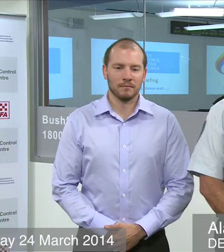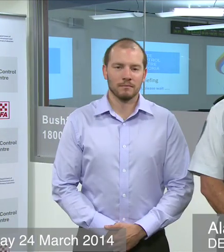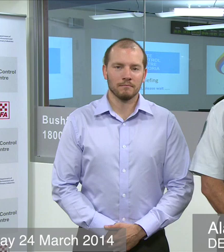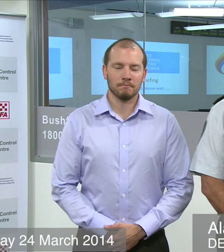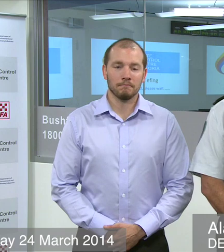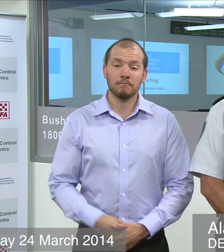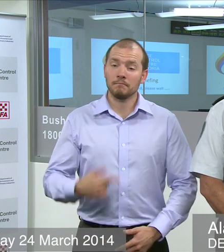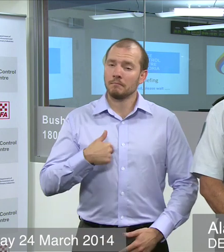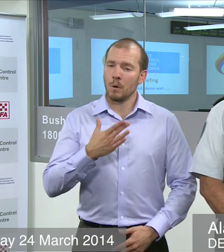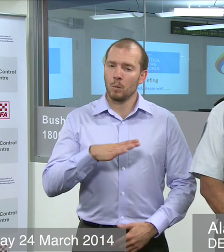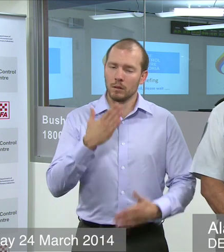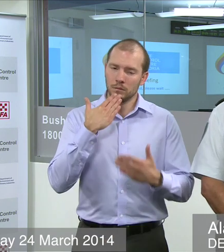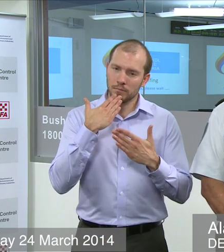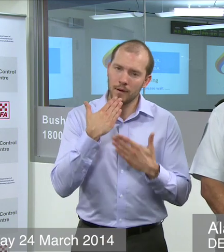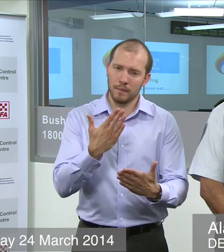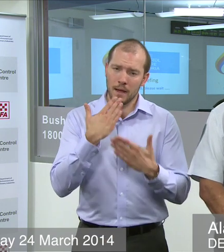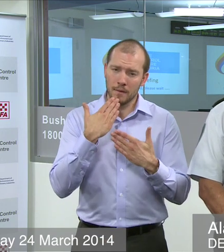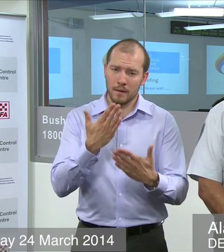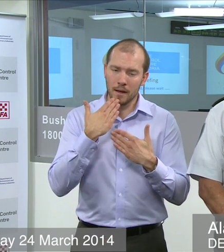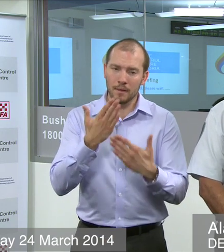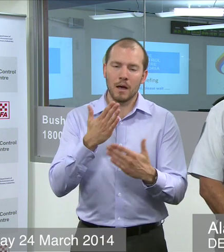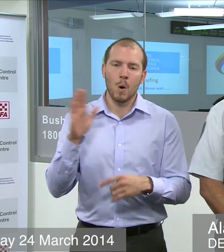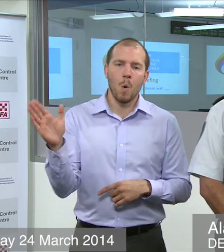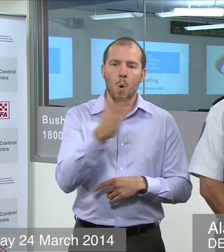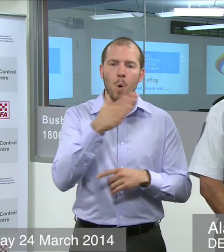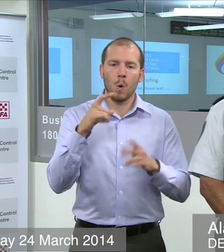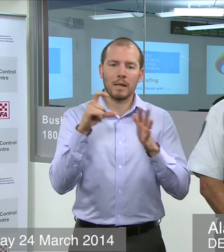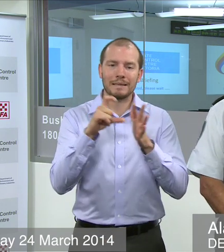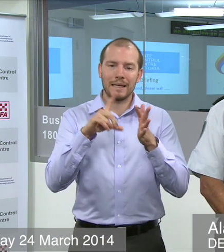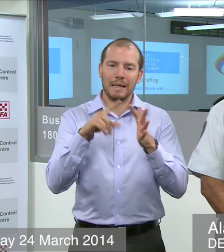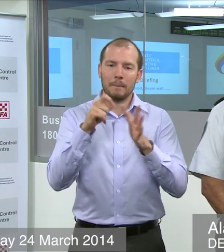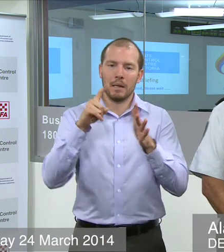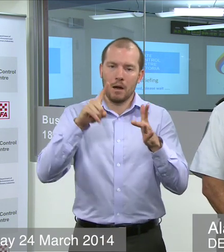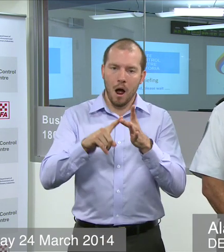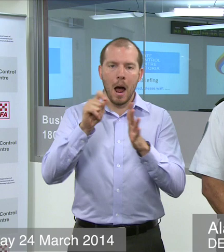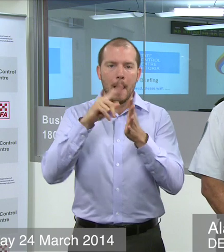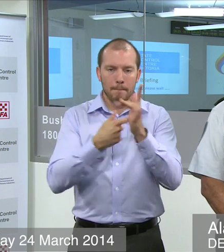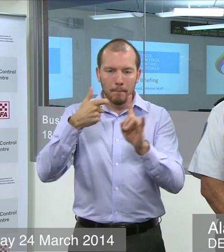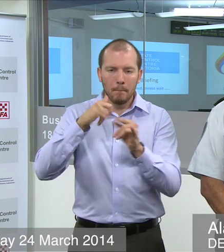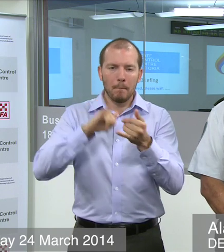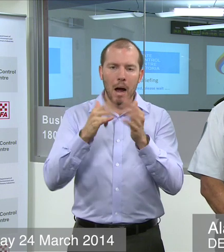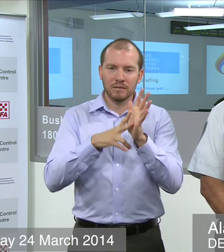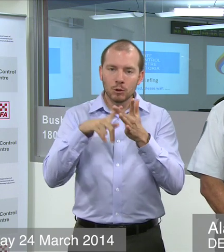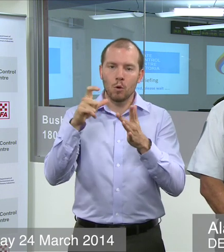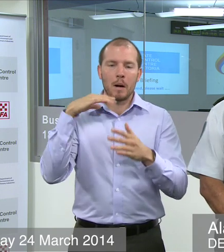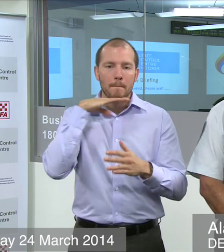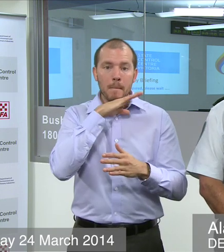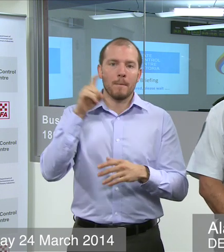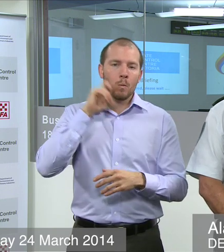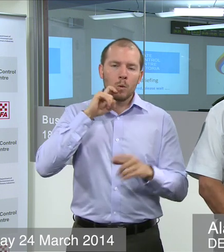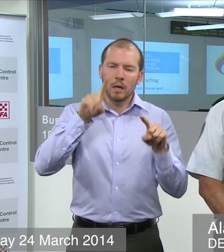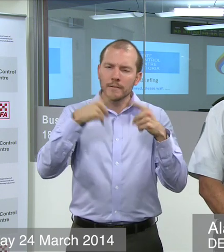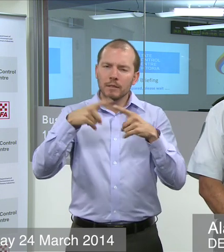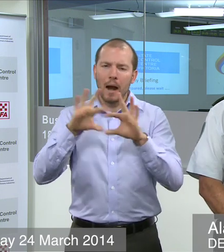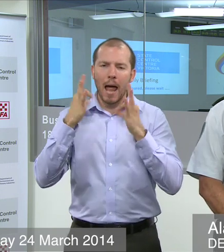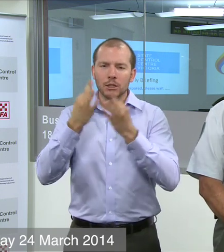I just want to say a really big thank you to all the Depi, Parks Victoria, Melbourne Water and Vic Forest staff that have attended